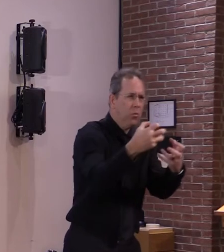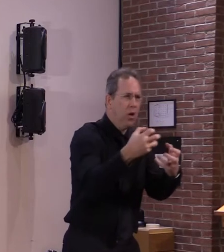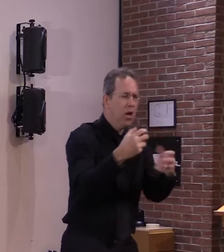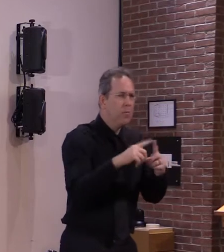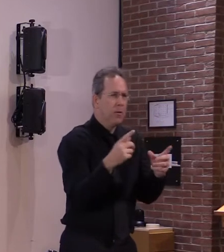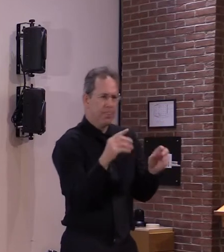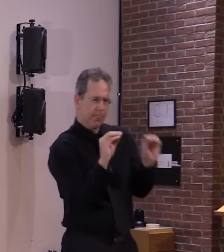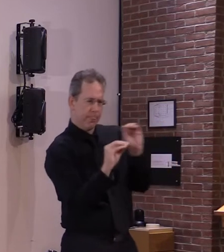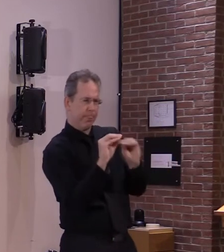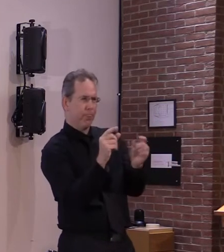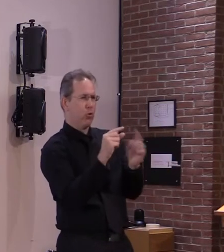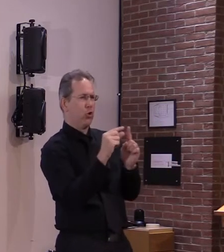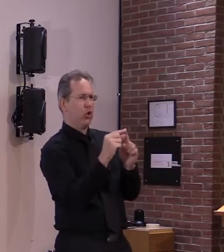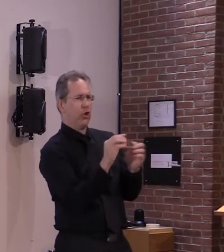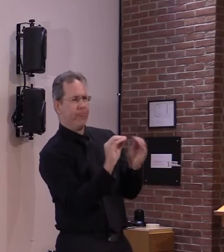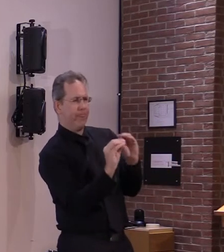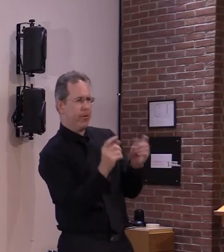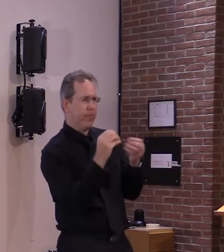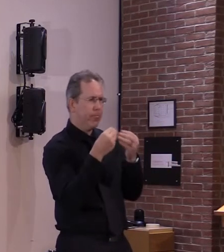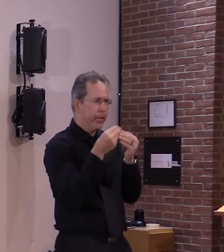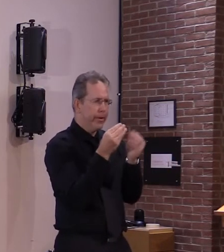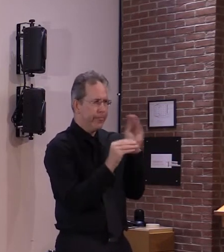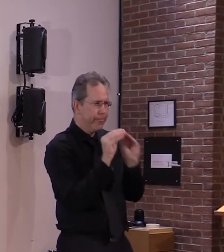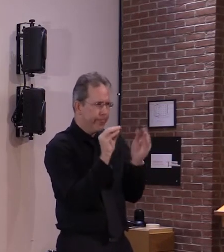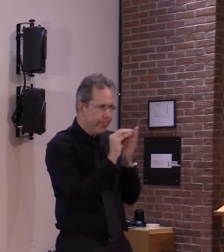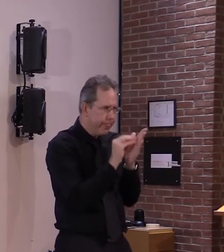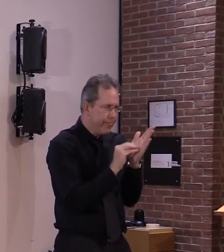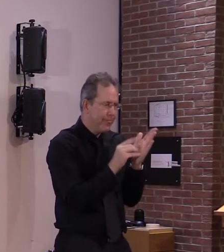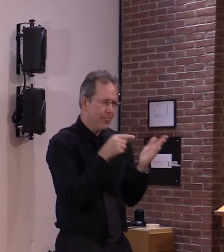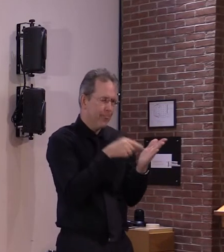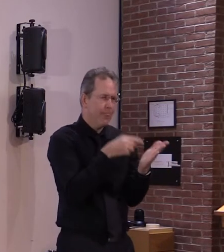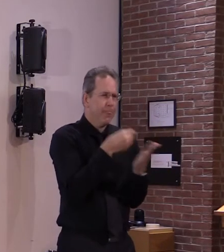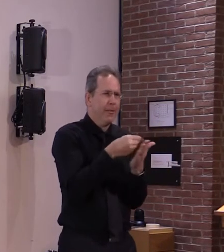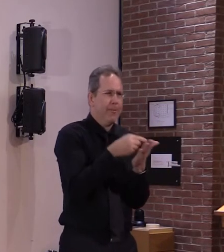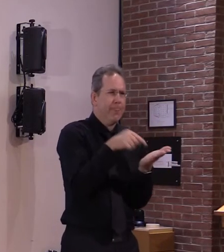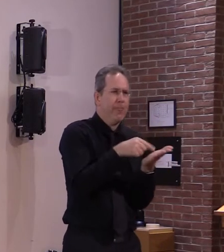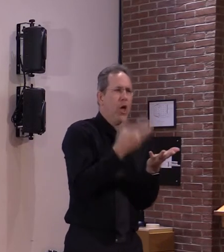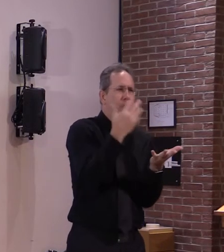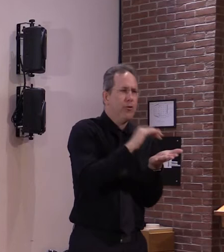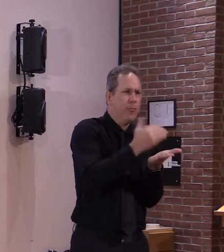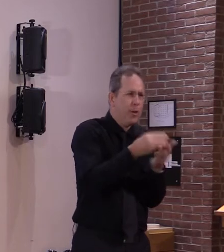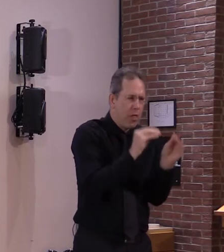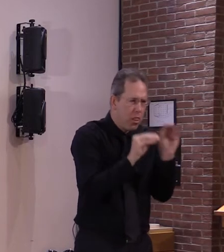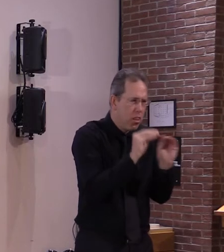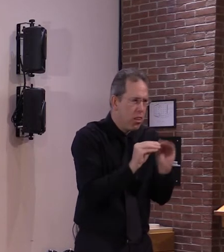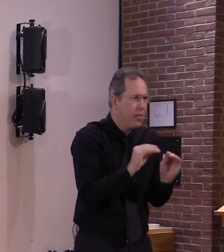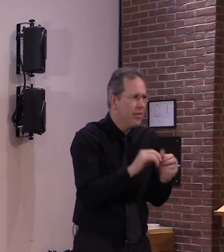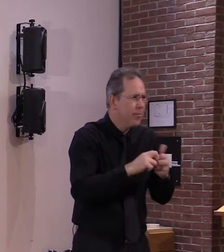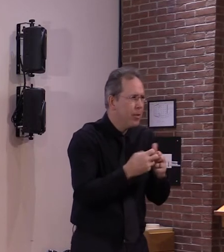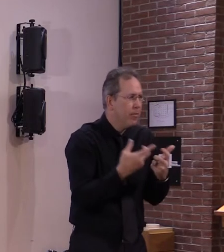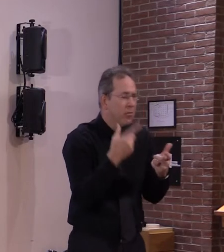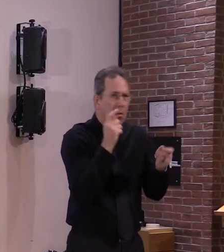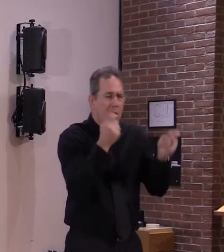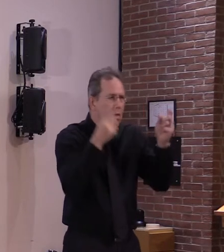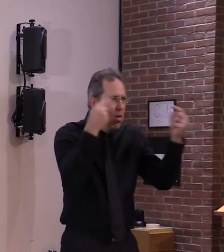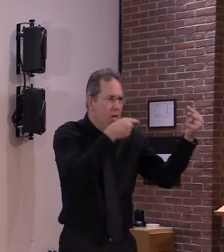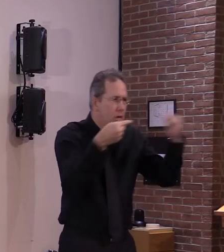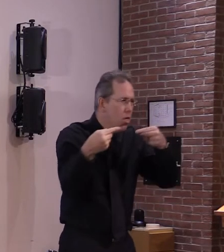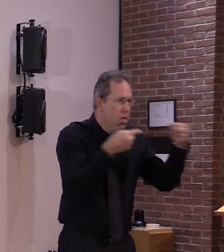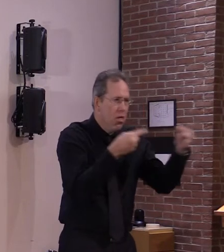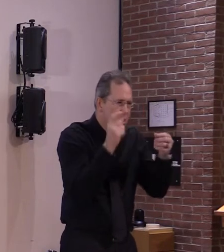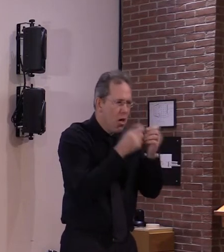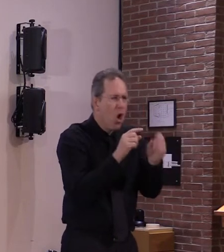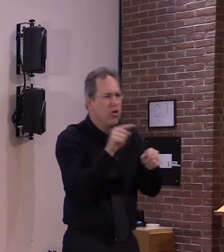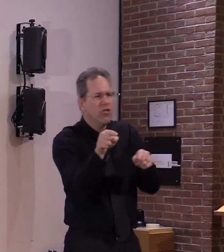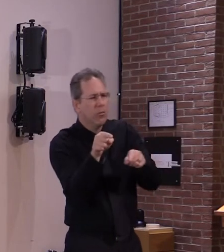hearing and seeing but i don't know the specifics of each uh each initiative because they've changed uh on a daily basis so